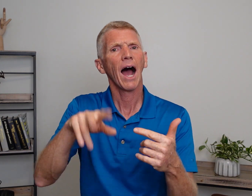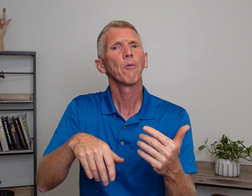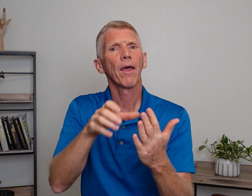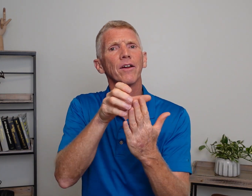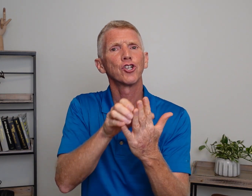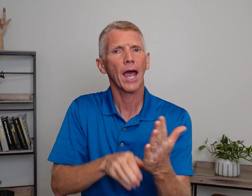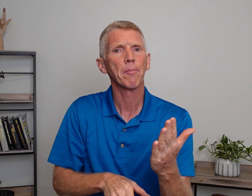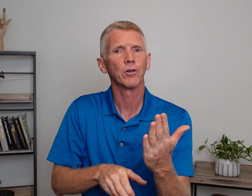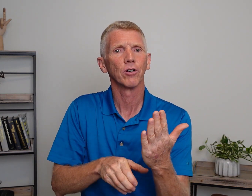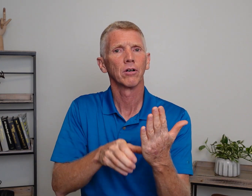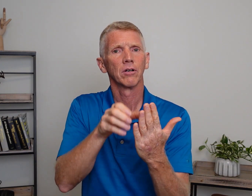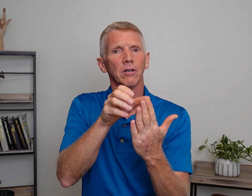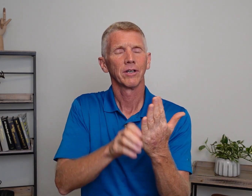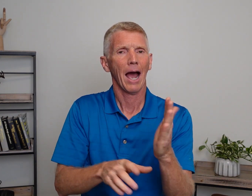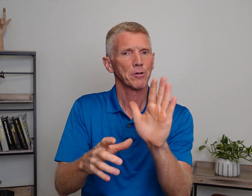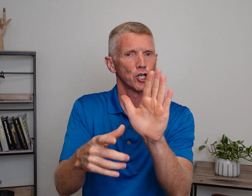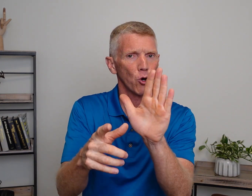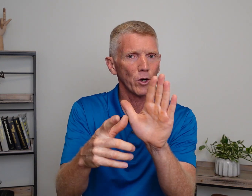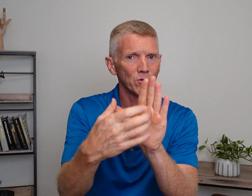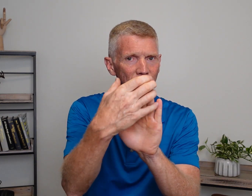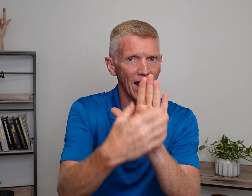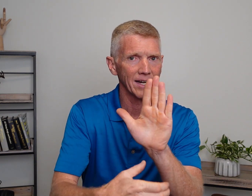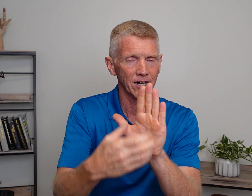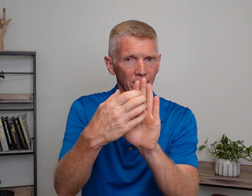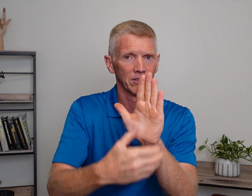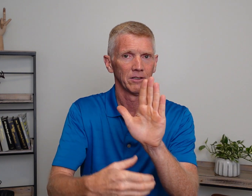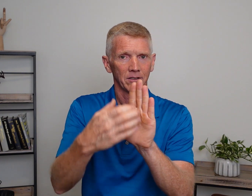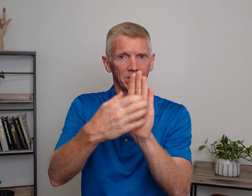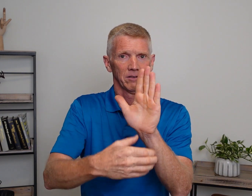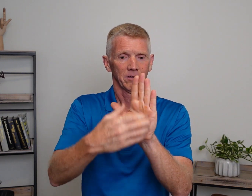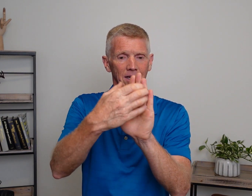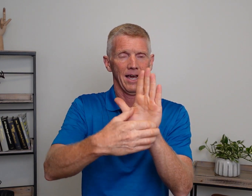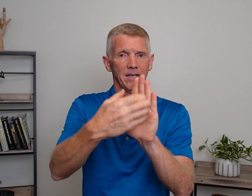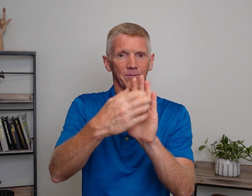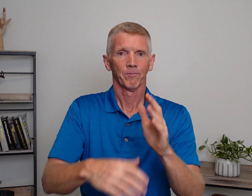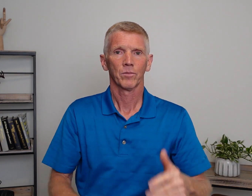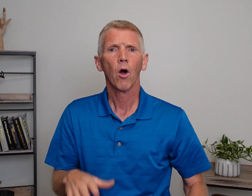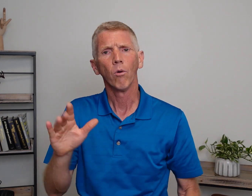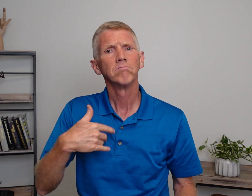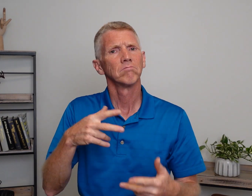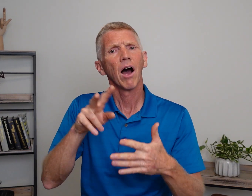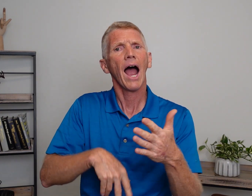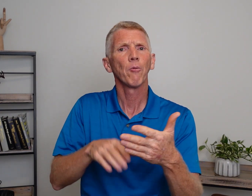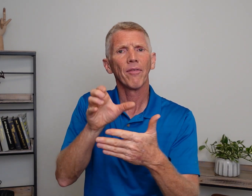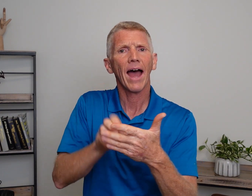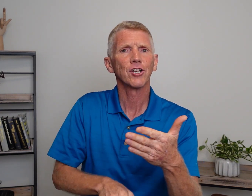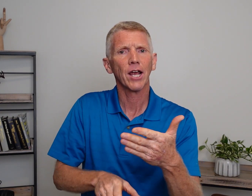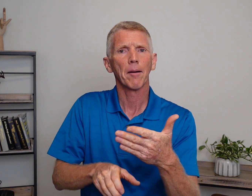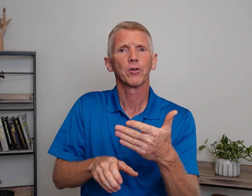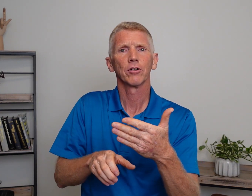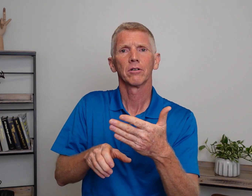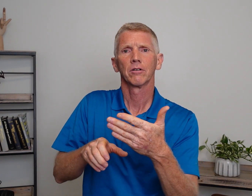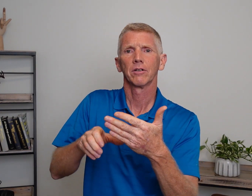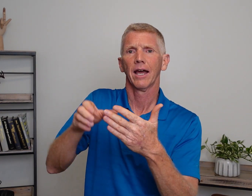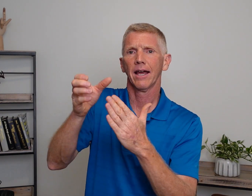I read the chapter. Okay? I'm just showing you the sign here. Okay? Oh, I read that chapter. Okay?